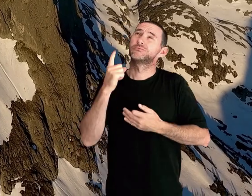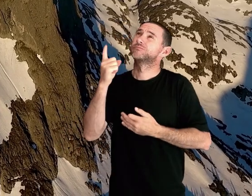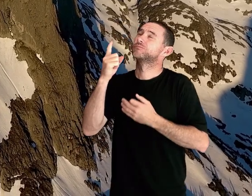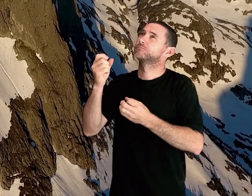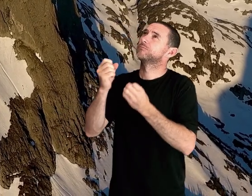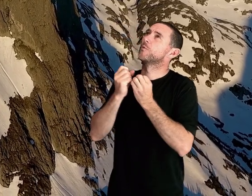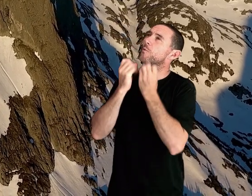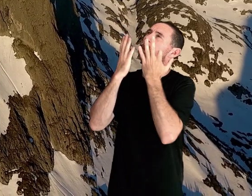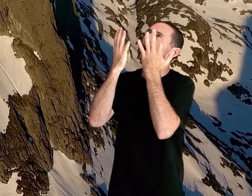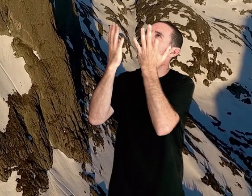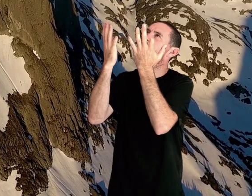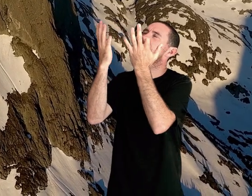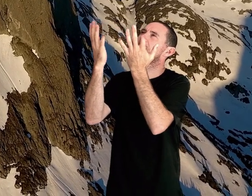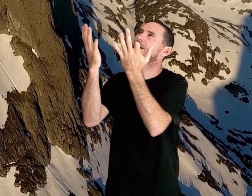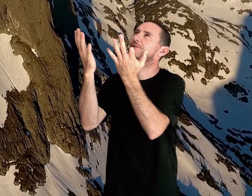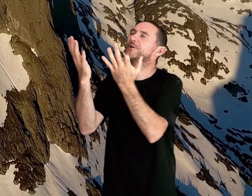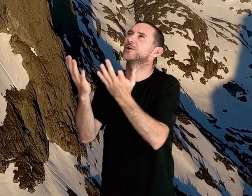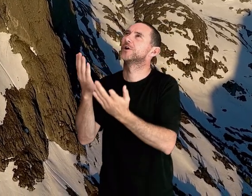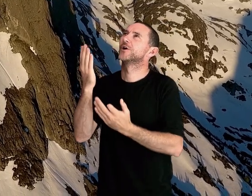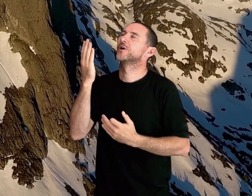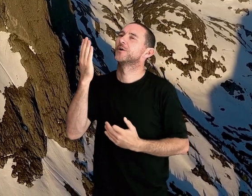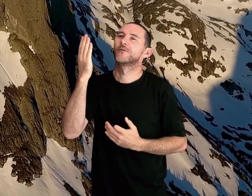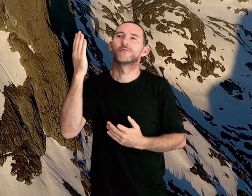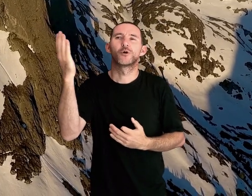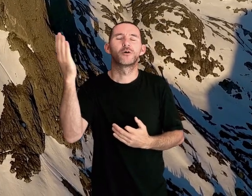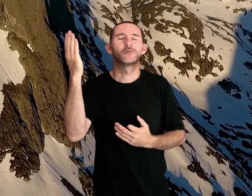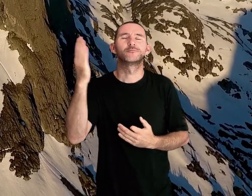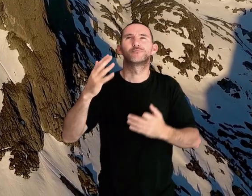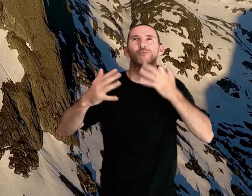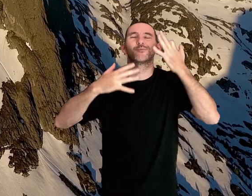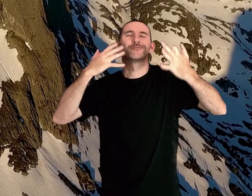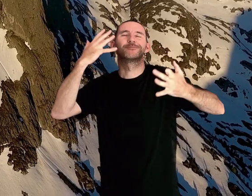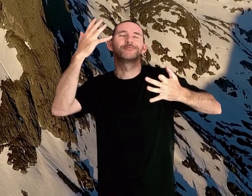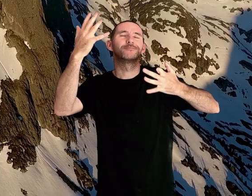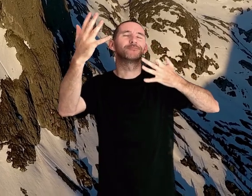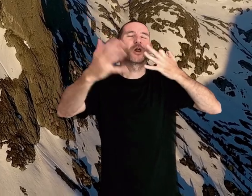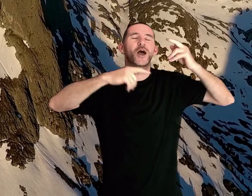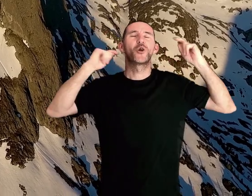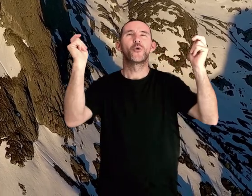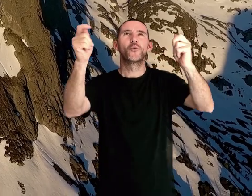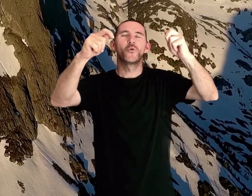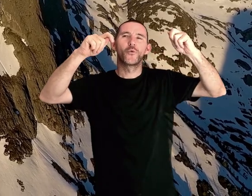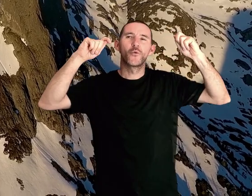Isn't He wonderful Sing